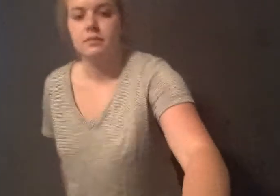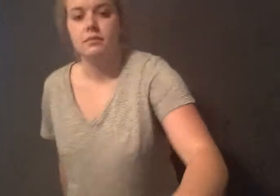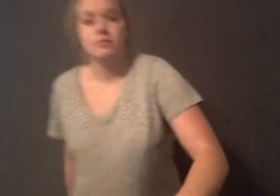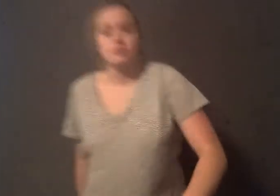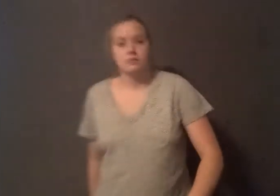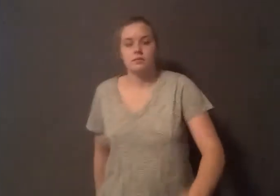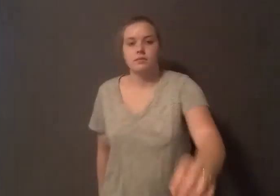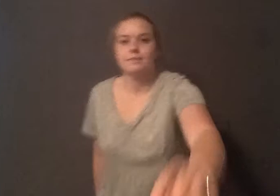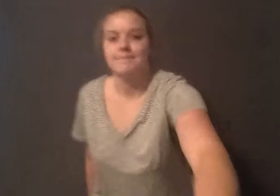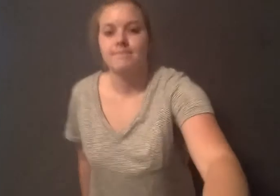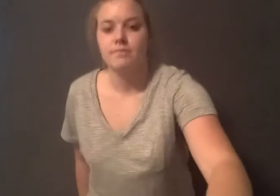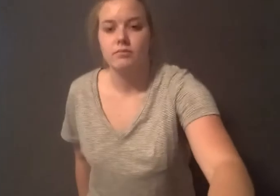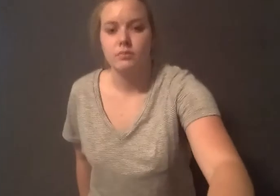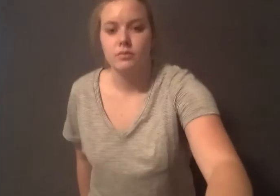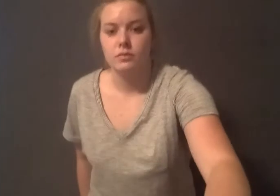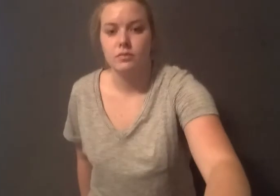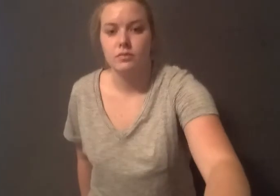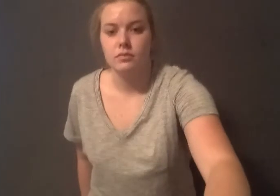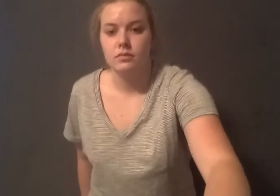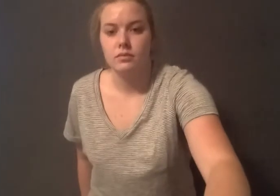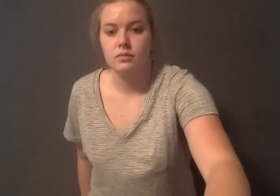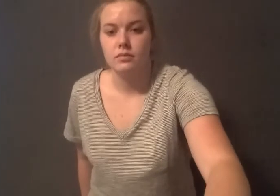One in ten total health care dollars is spent.